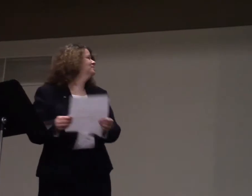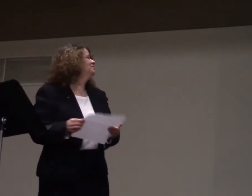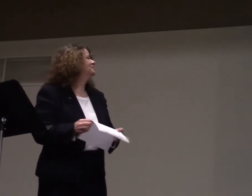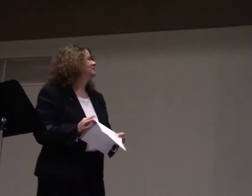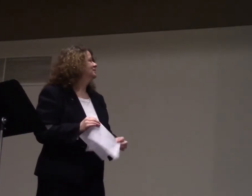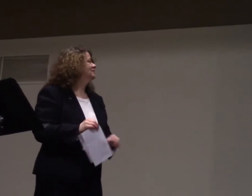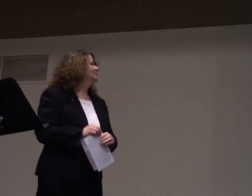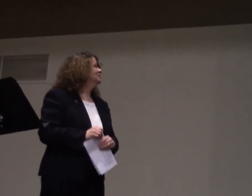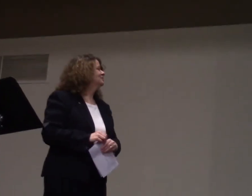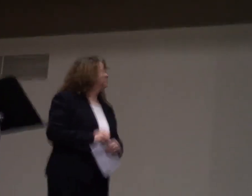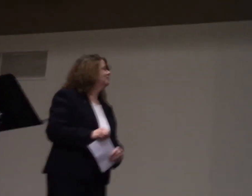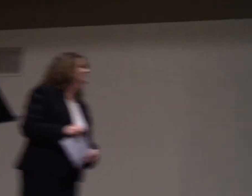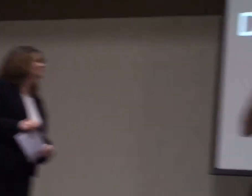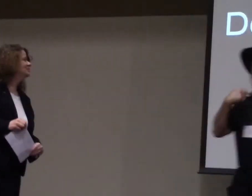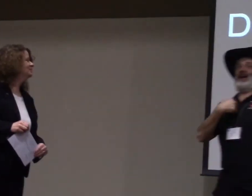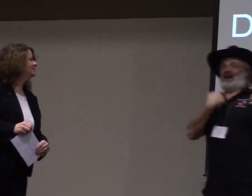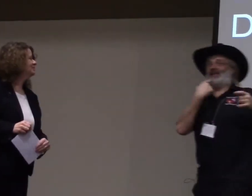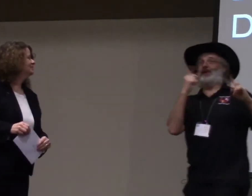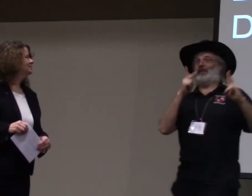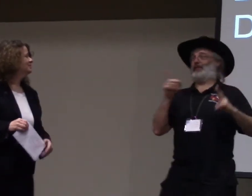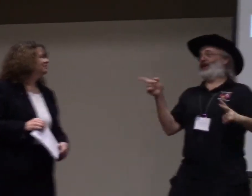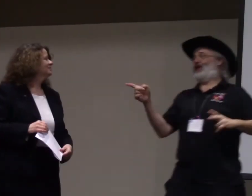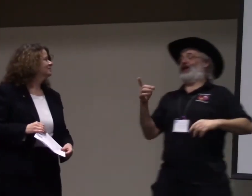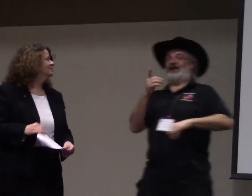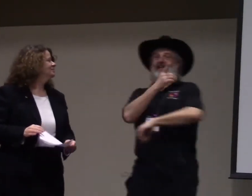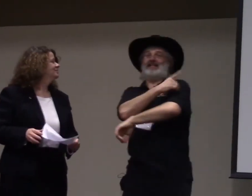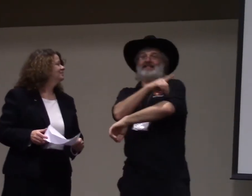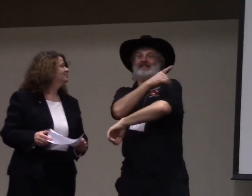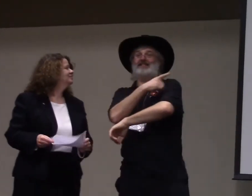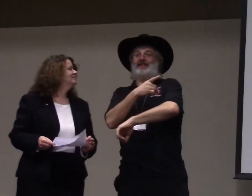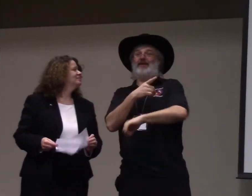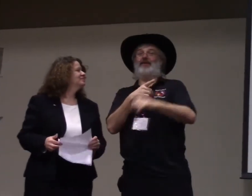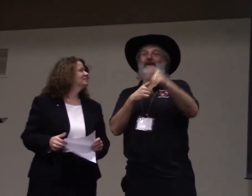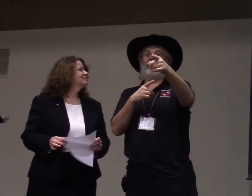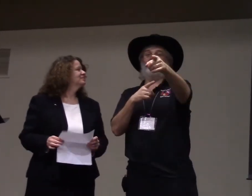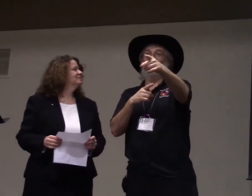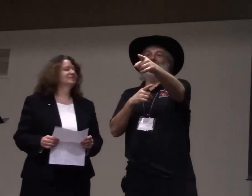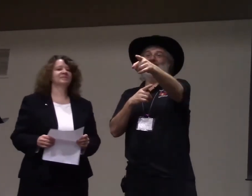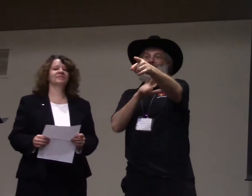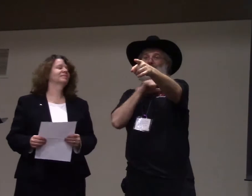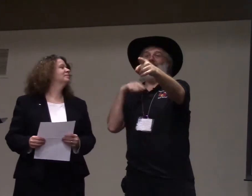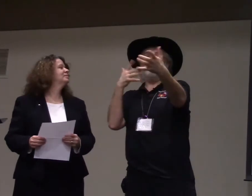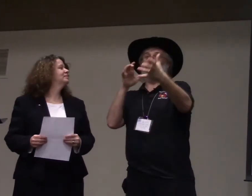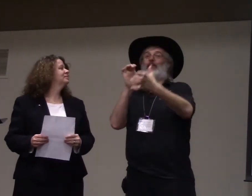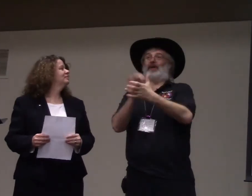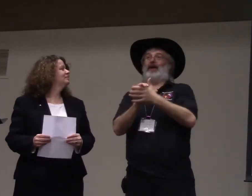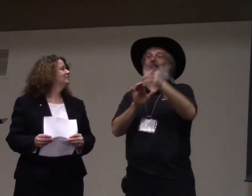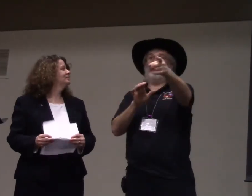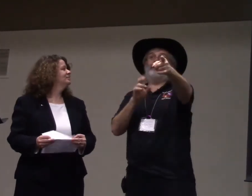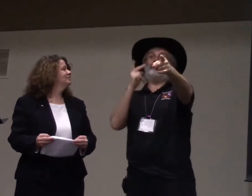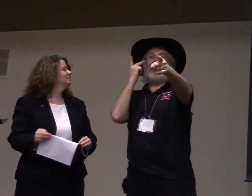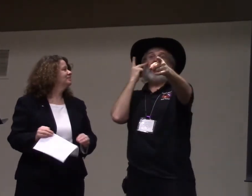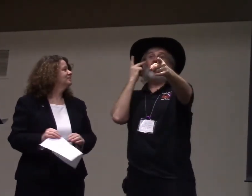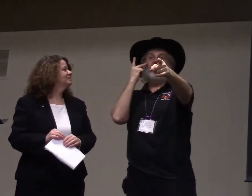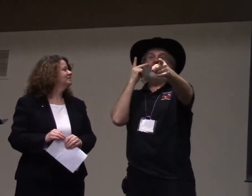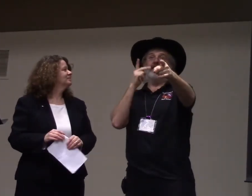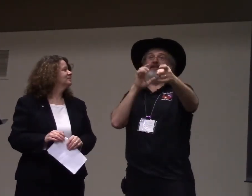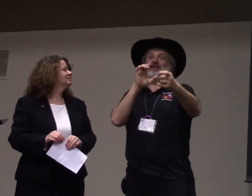Now you have to realize, I tell people, our deaconesses, know, Lorraine was already married. The dad, she